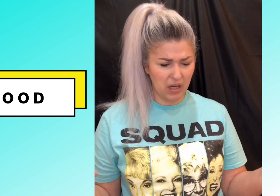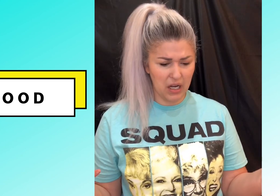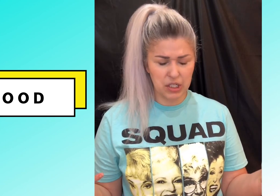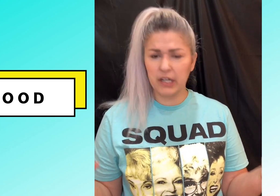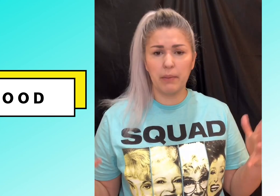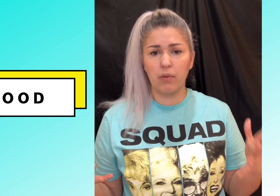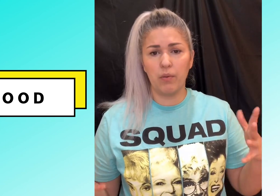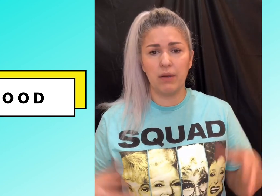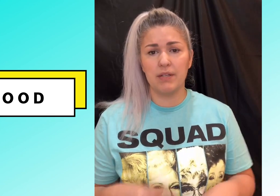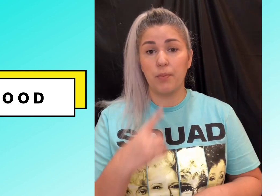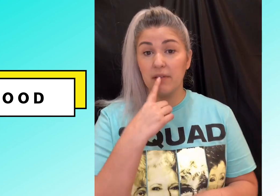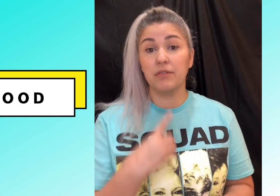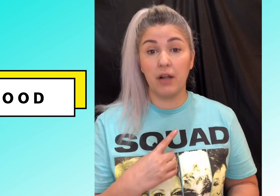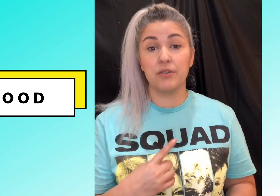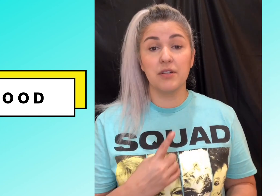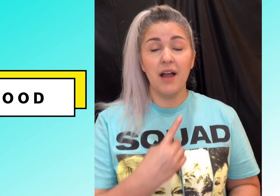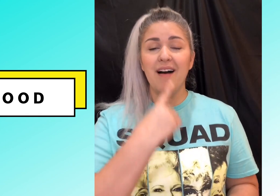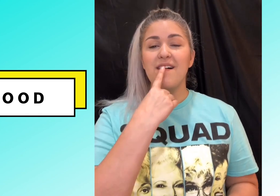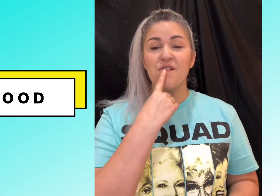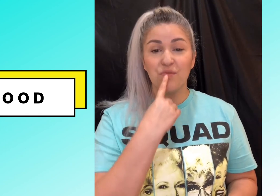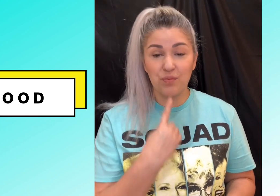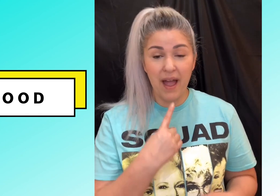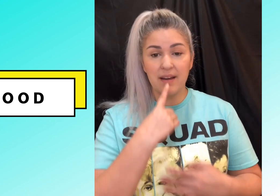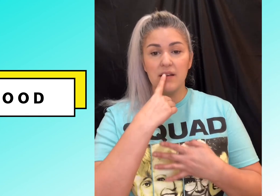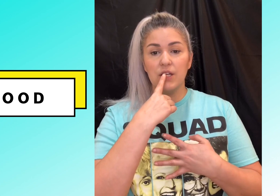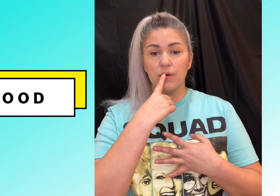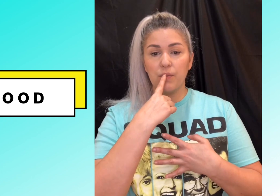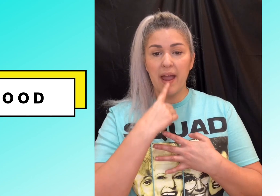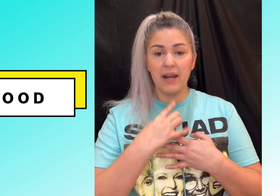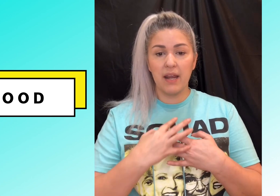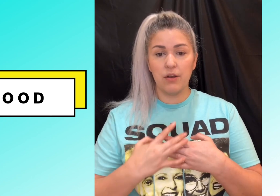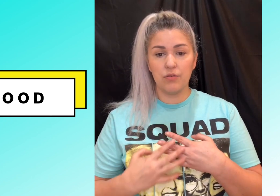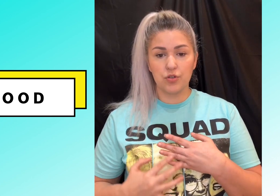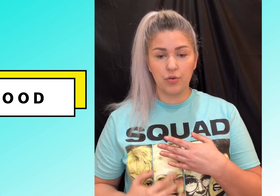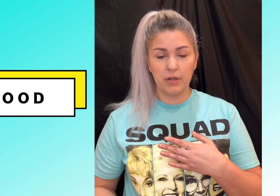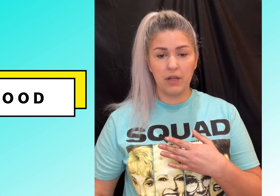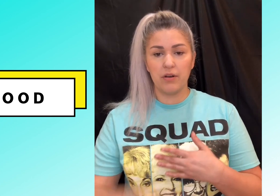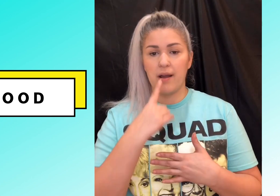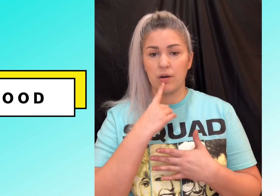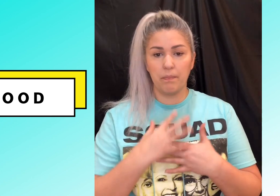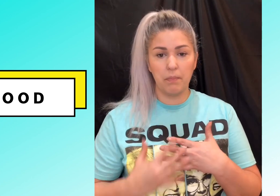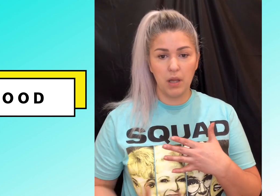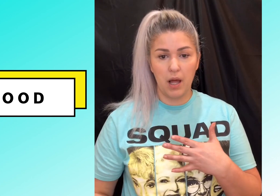gosh I don't remember what week it was we learned colors red you know red and you trickle down your hand blood